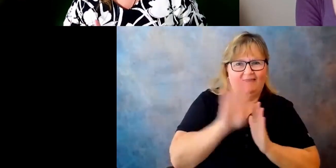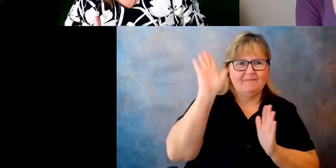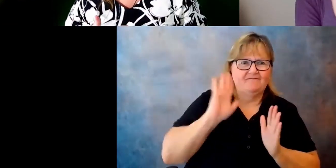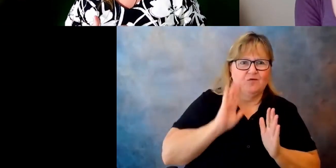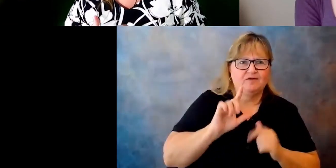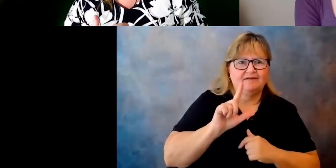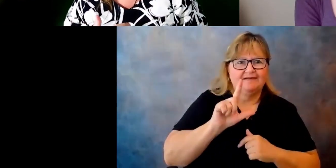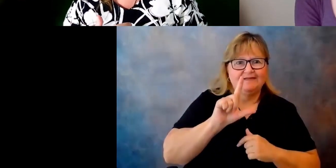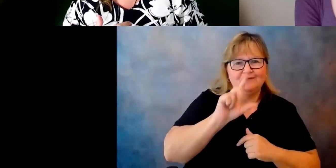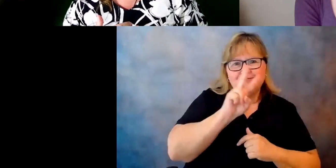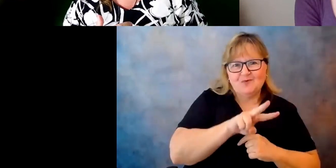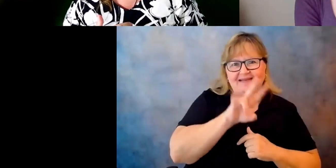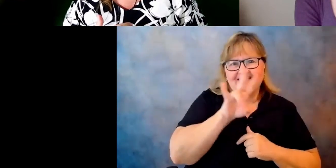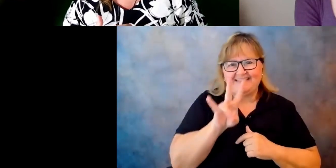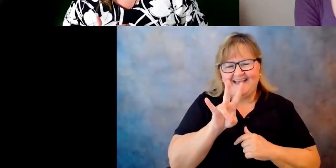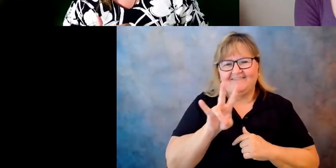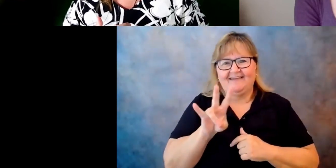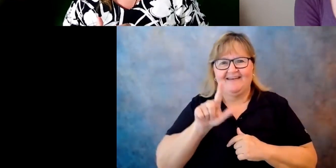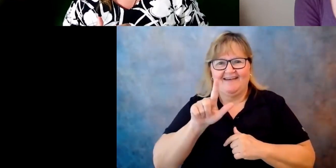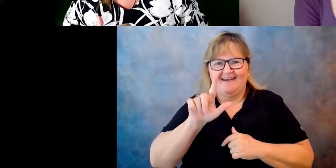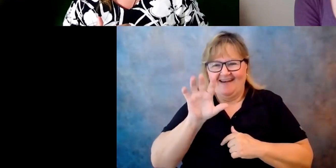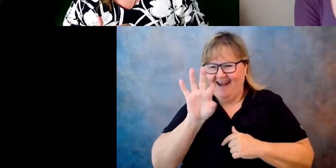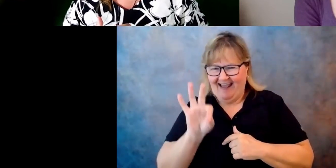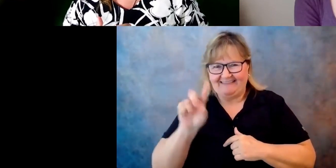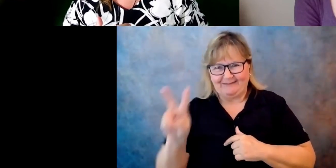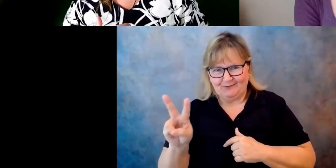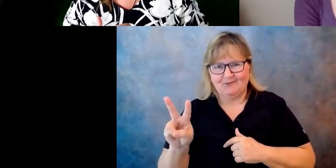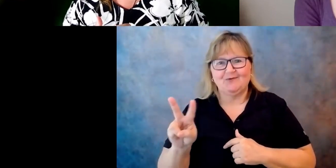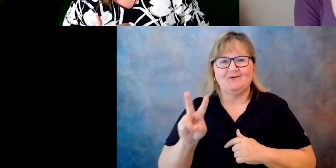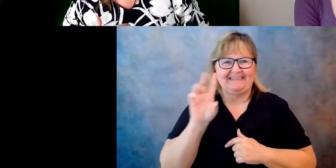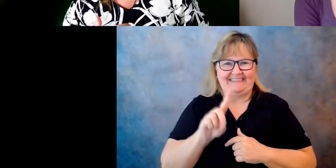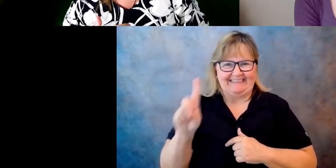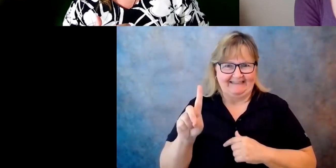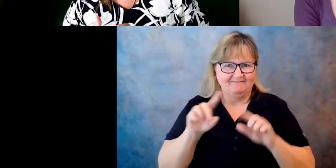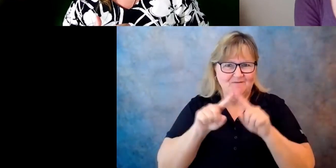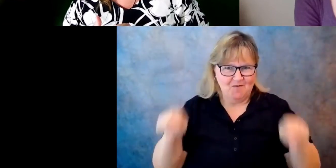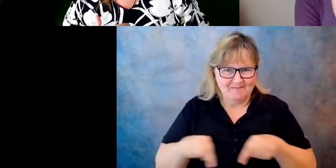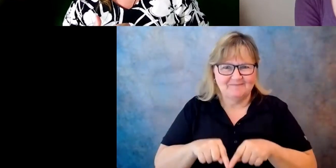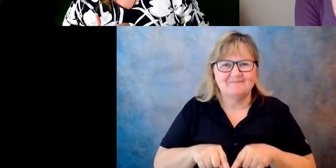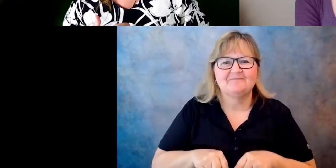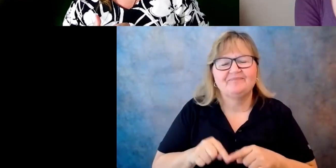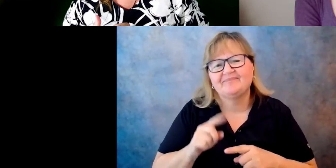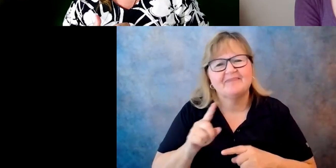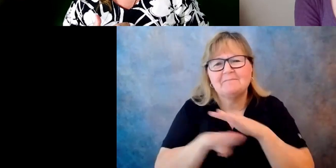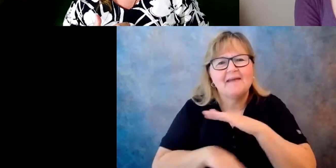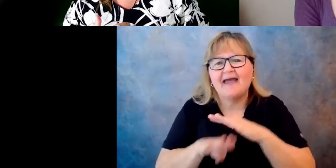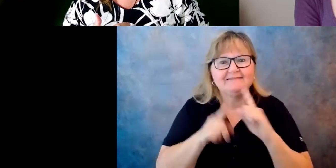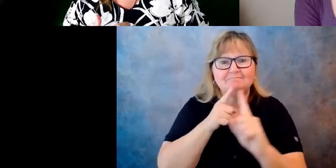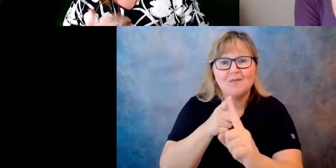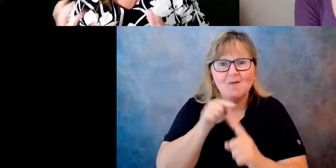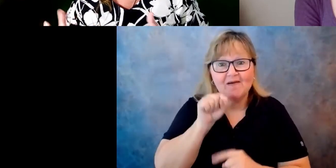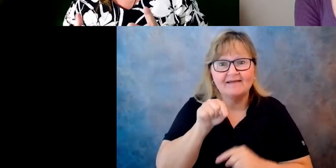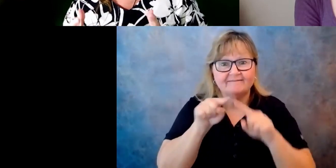the 2792, the DD form. And it basically, um, you know, gives